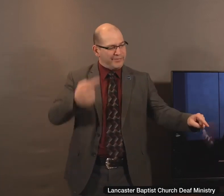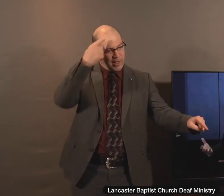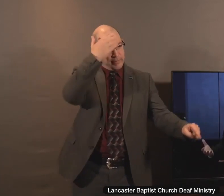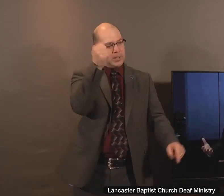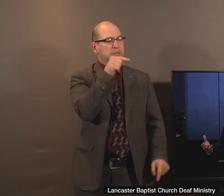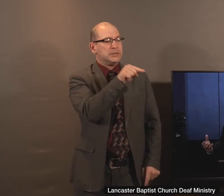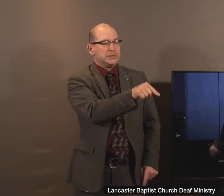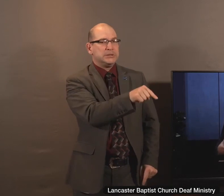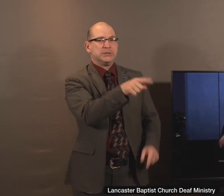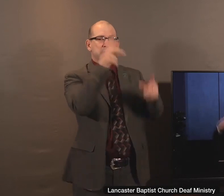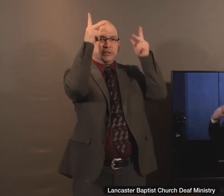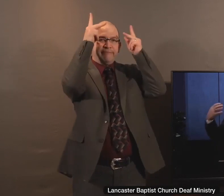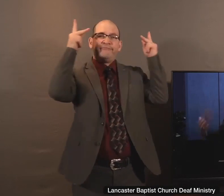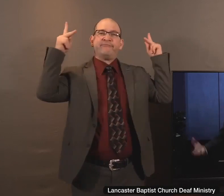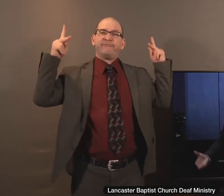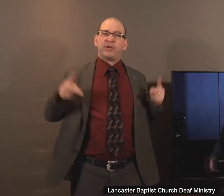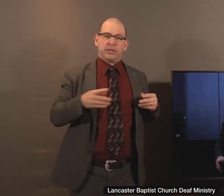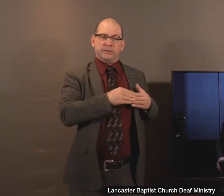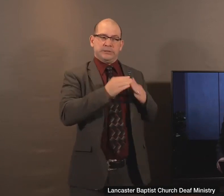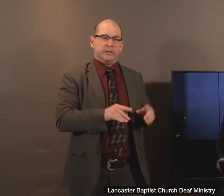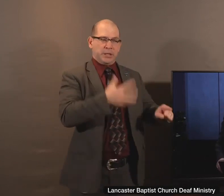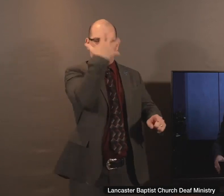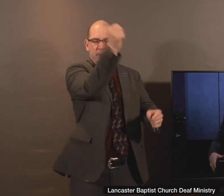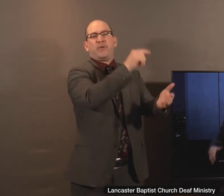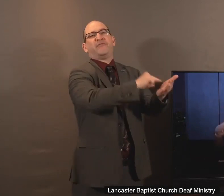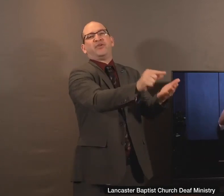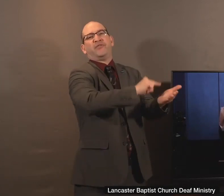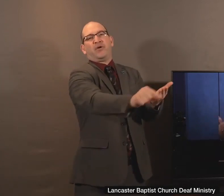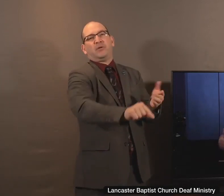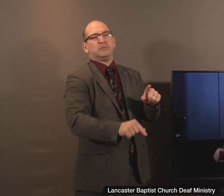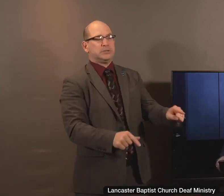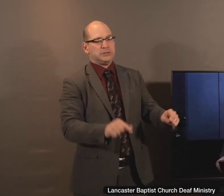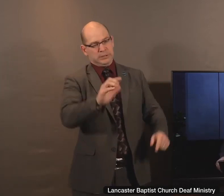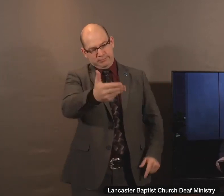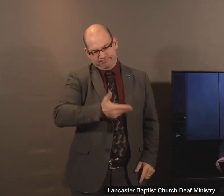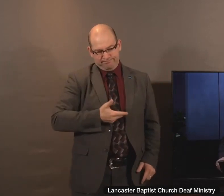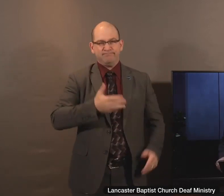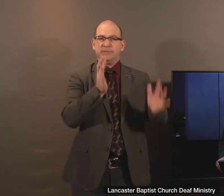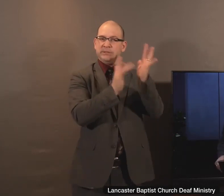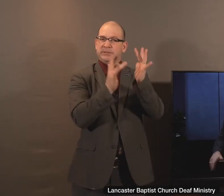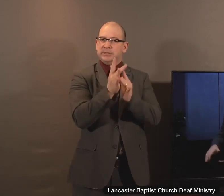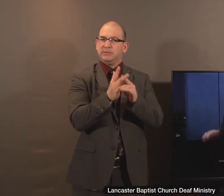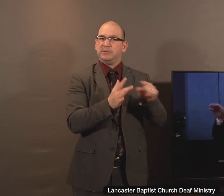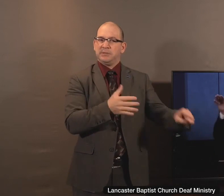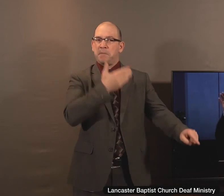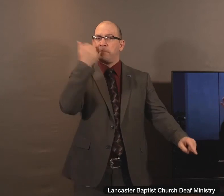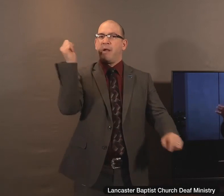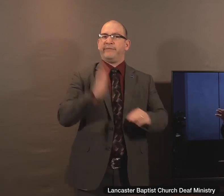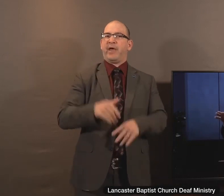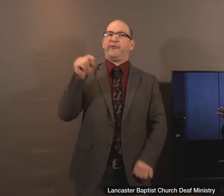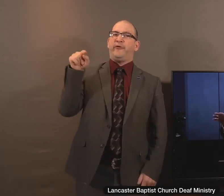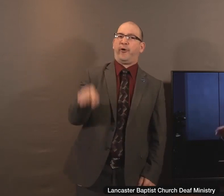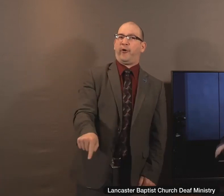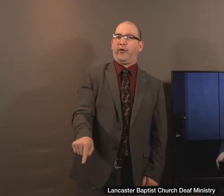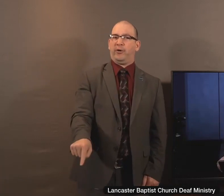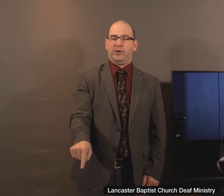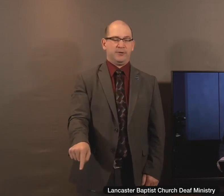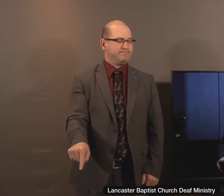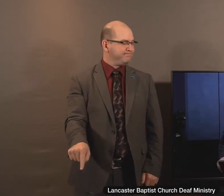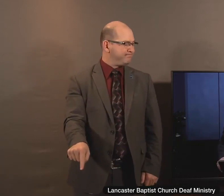was a Pharisee, because he had memorized verses, because he was the host of the party, that he was somehow better than that sinful woman.